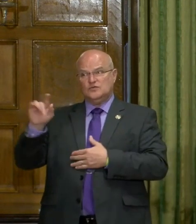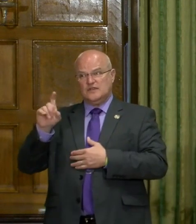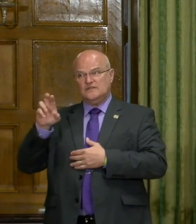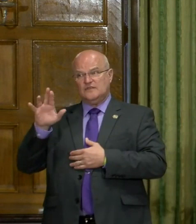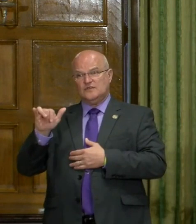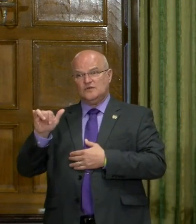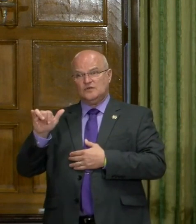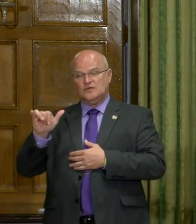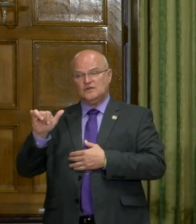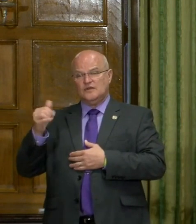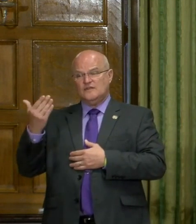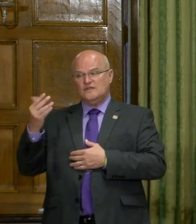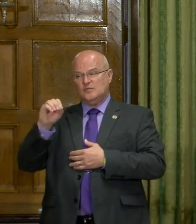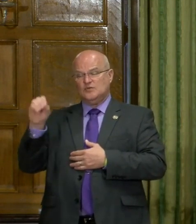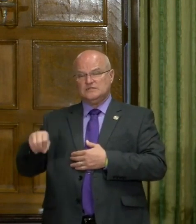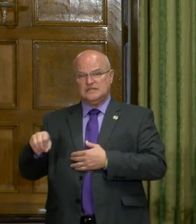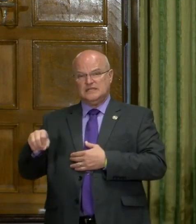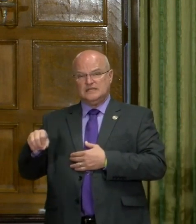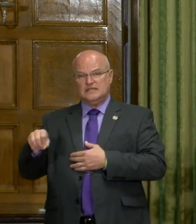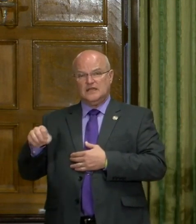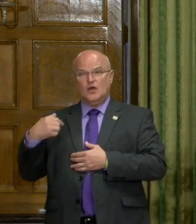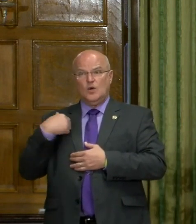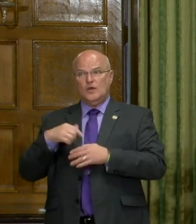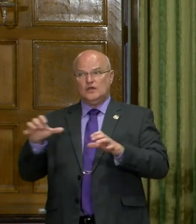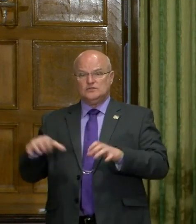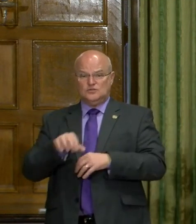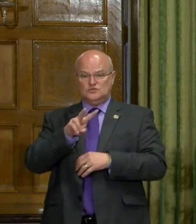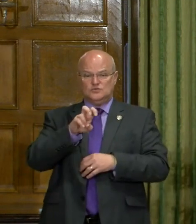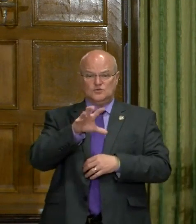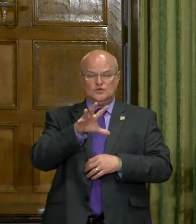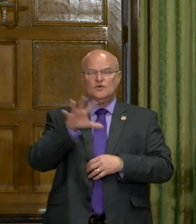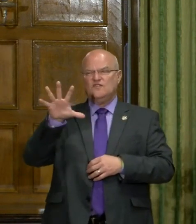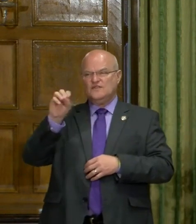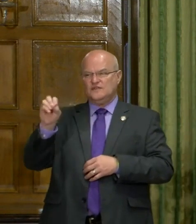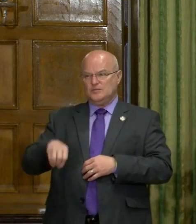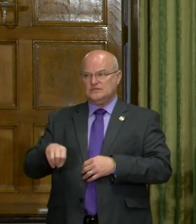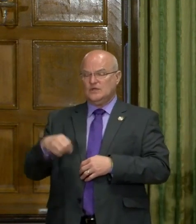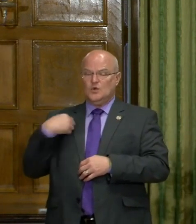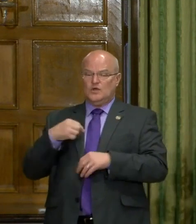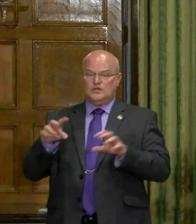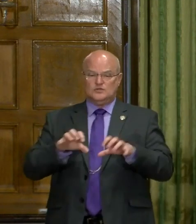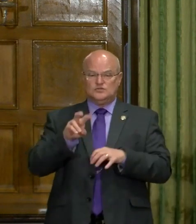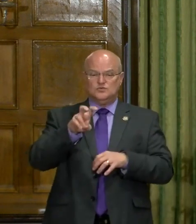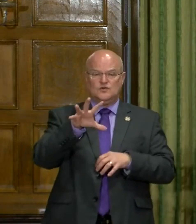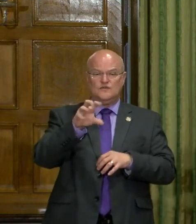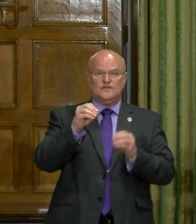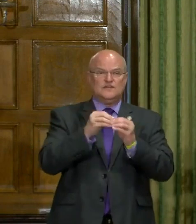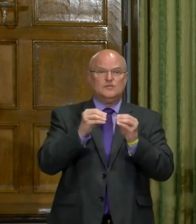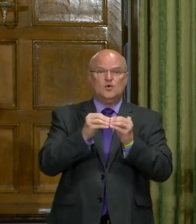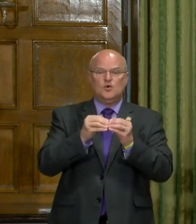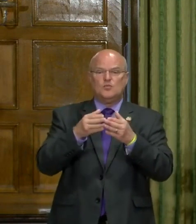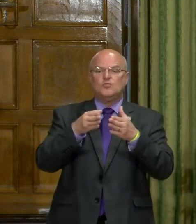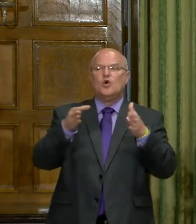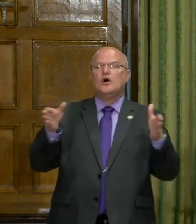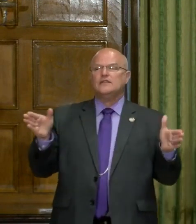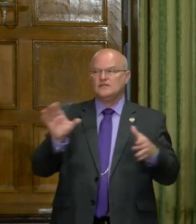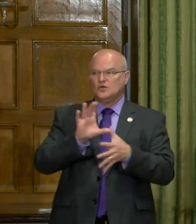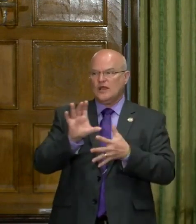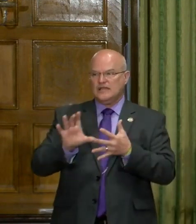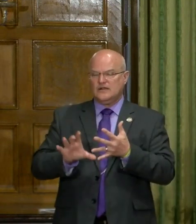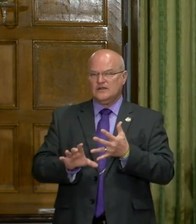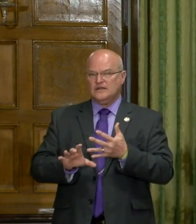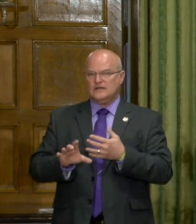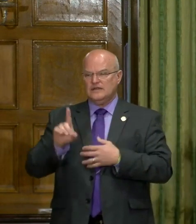your inventory by 50%? Uh, that way we could do 250 more surveillance tests out there or broaden the criteria.